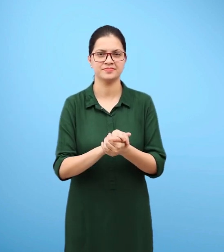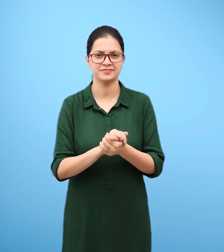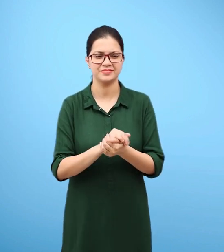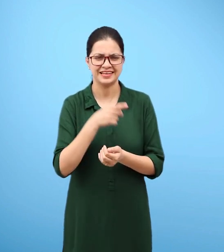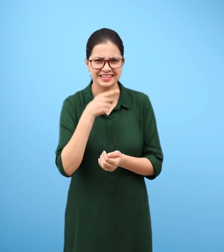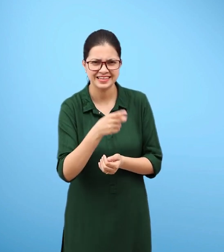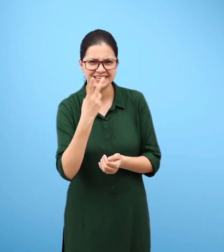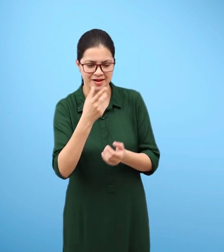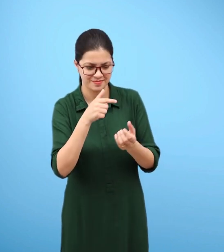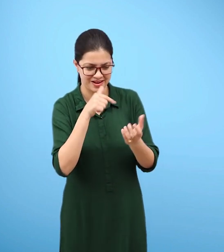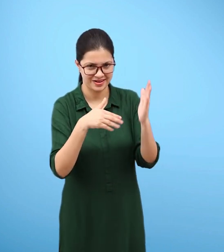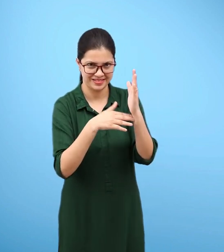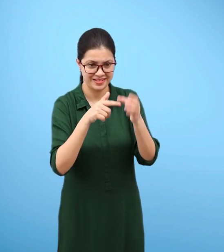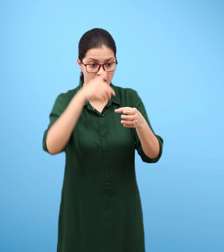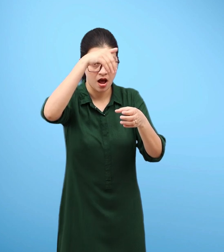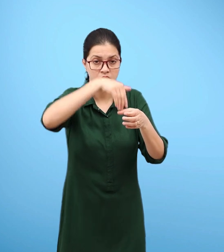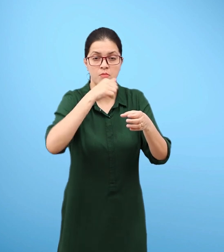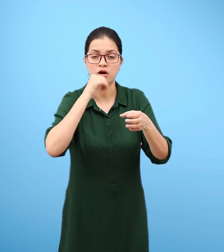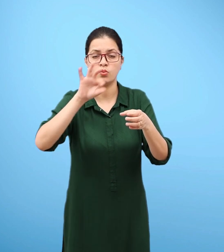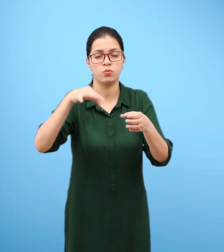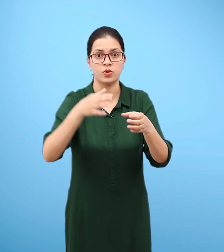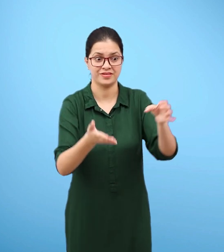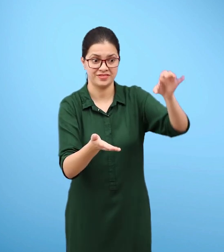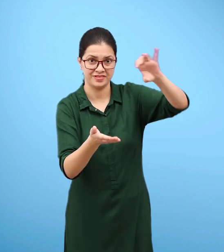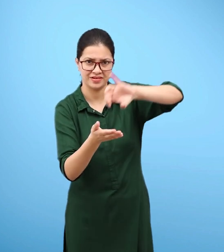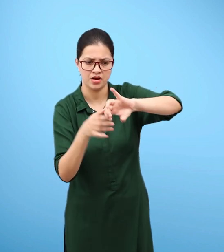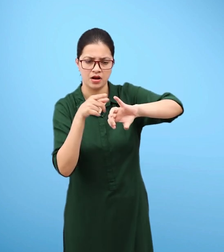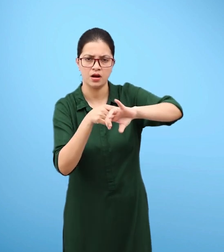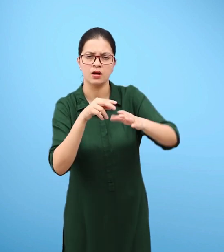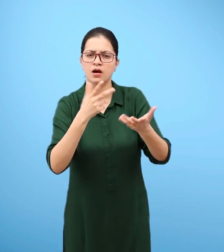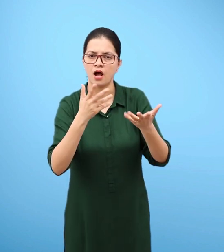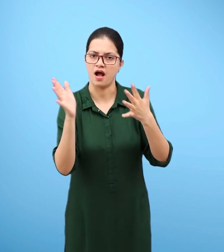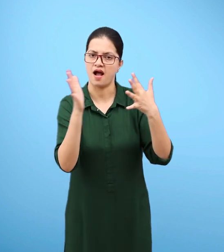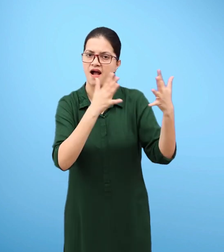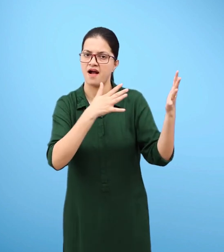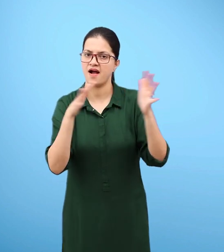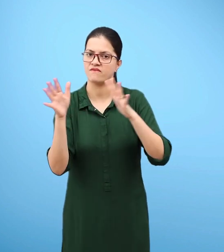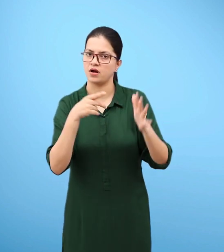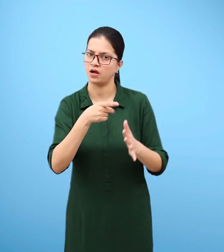It fills all the space in the bottle. It is present everywhere around us.